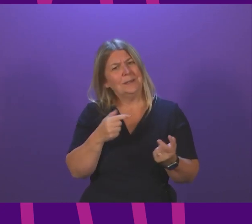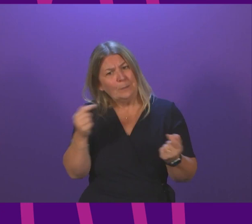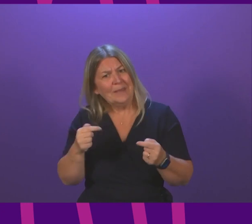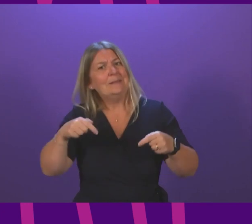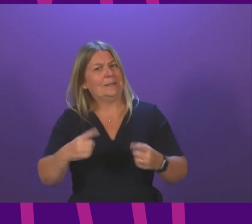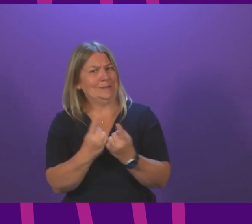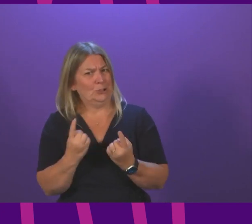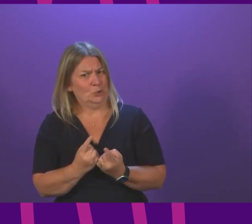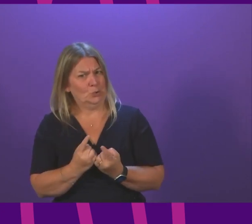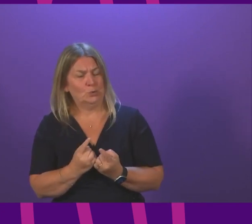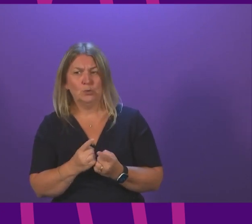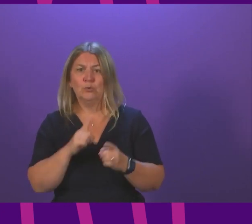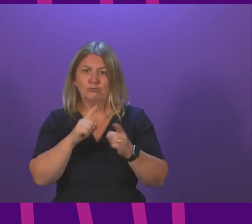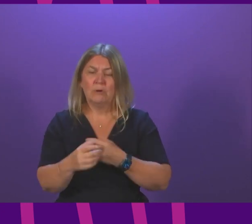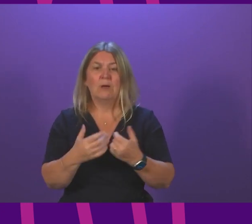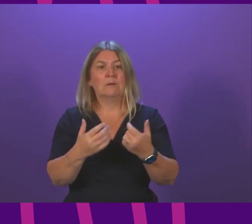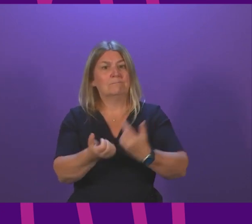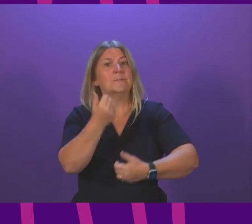view to finding solutions this